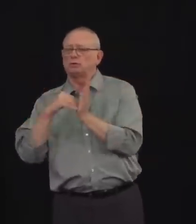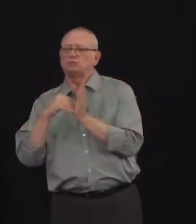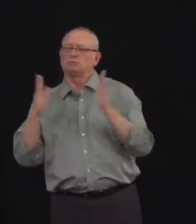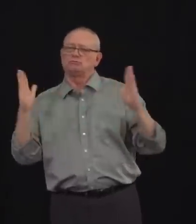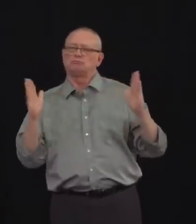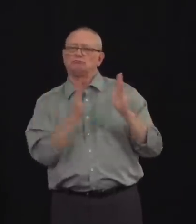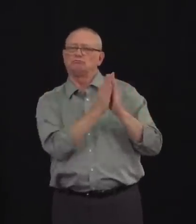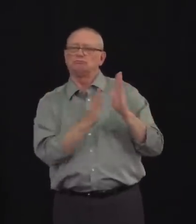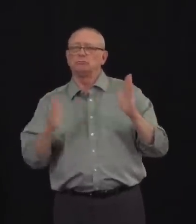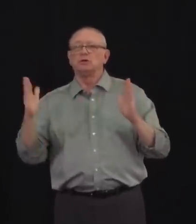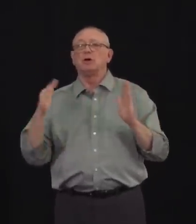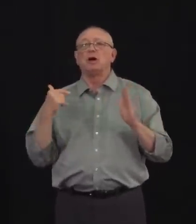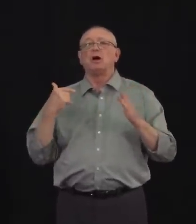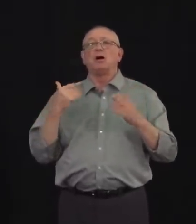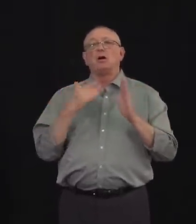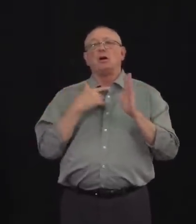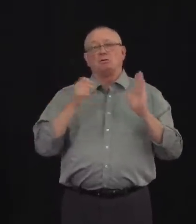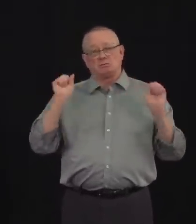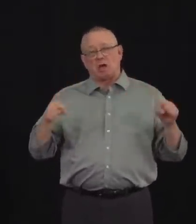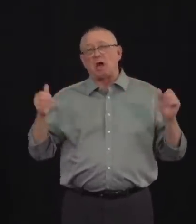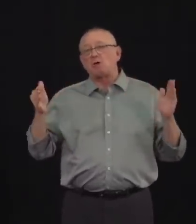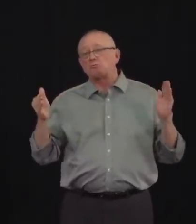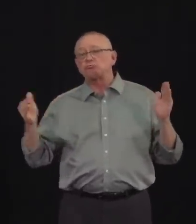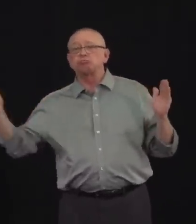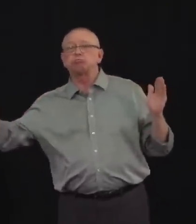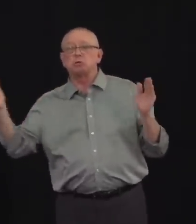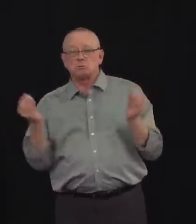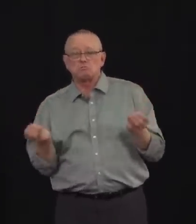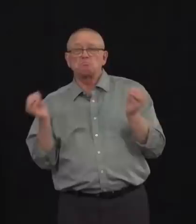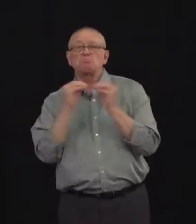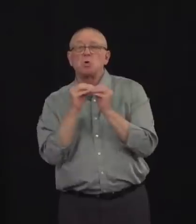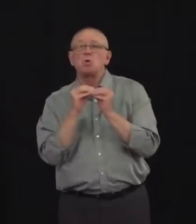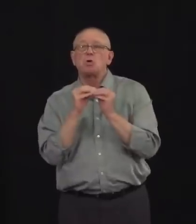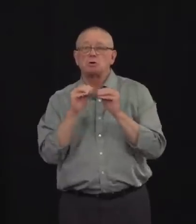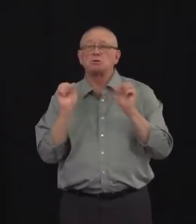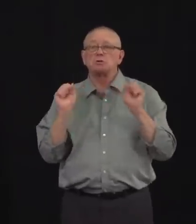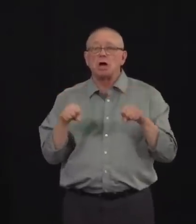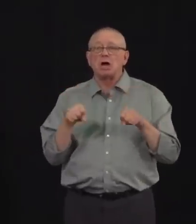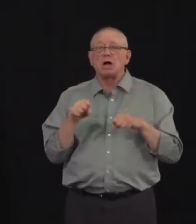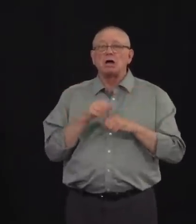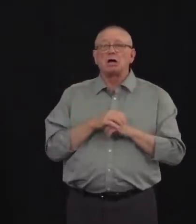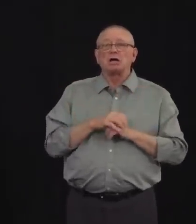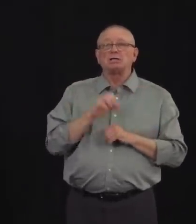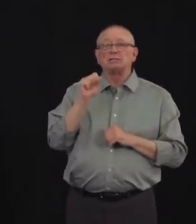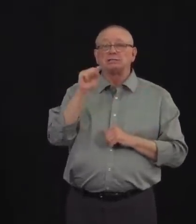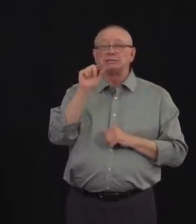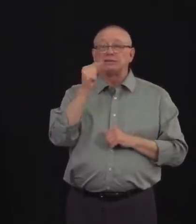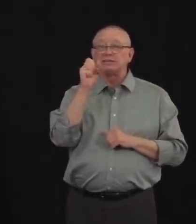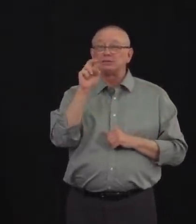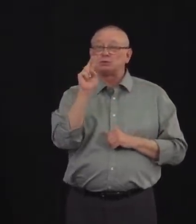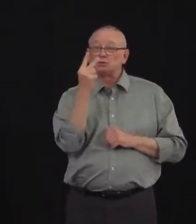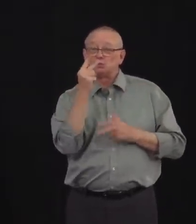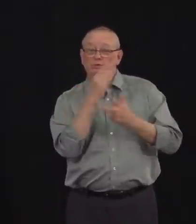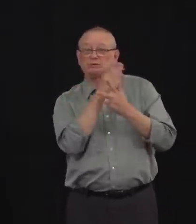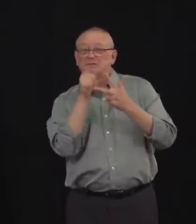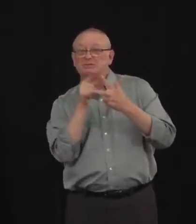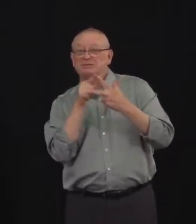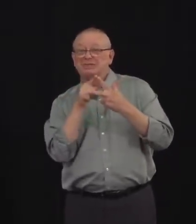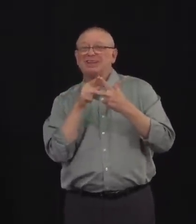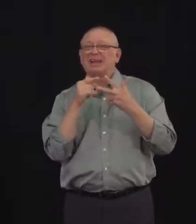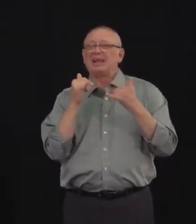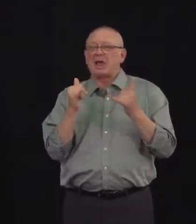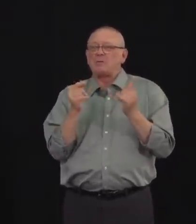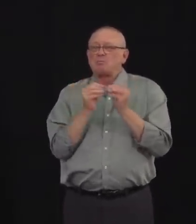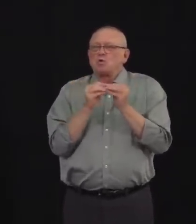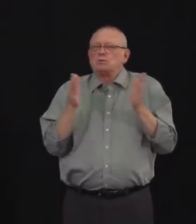more, and in preparation for Stage 2 of our relaunch, now is an opportune time to expand testing to get a